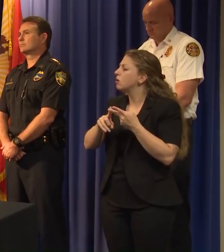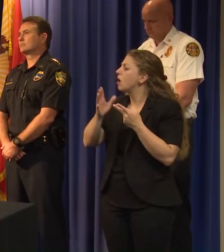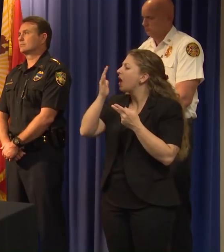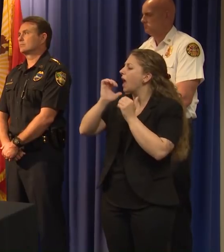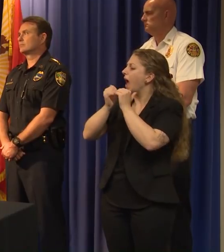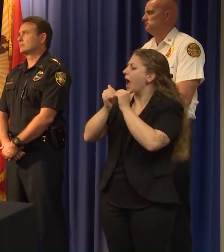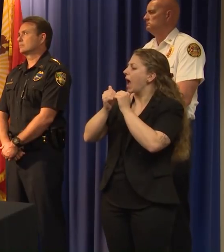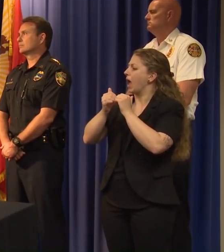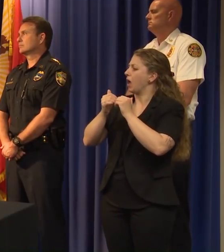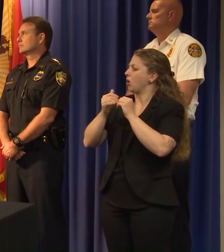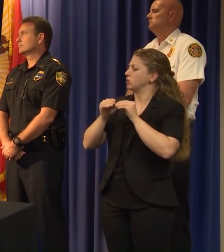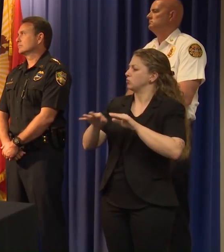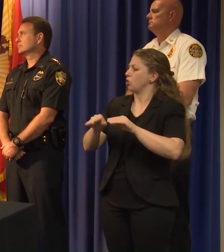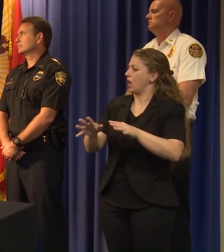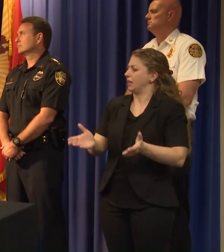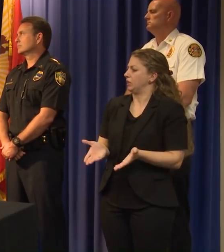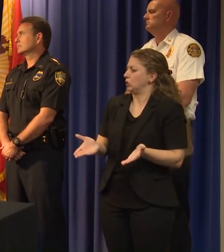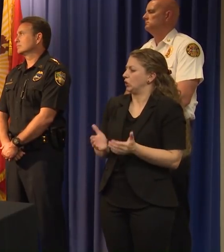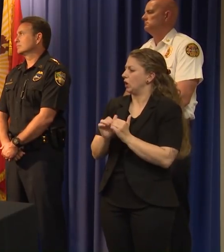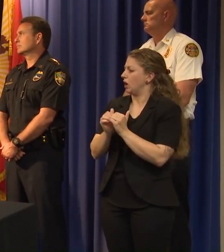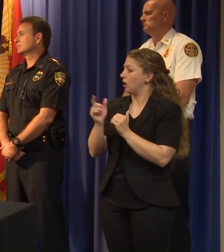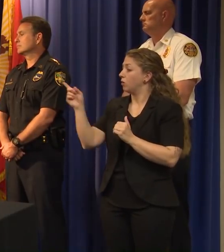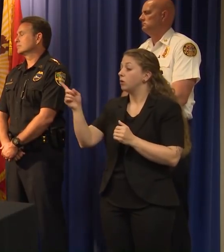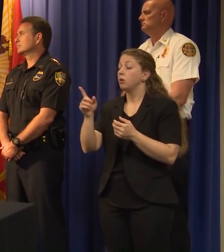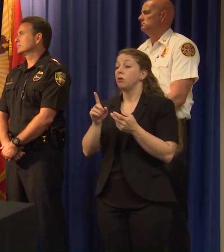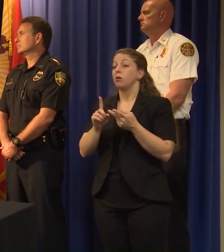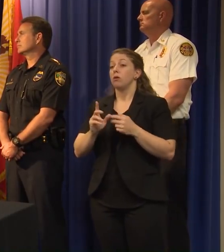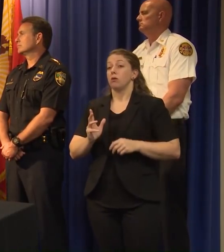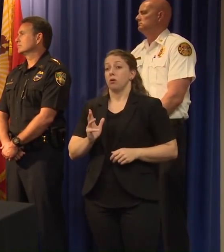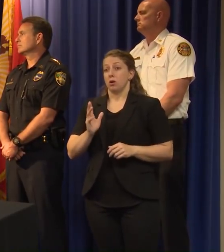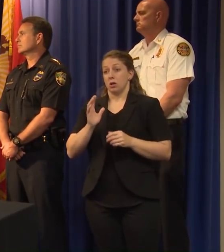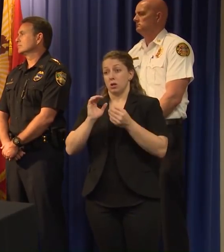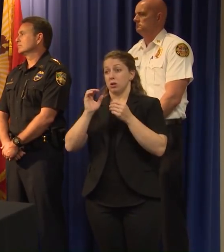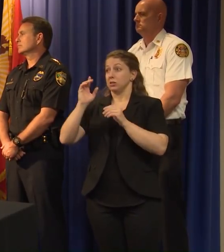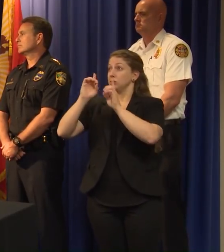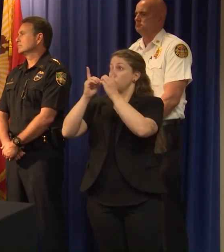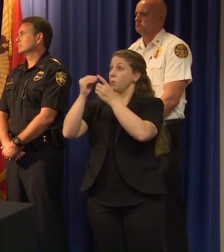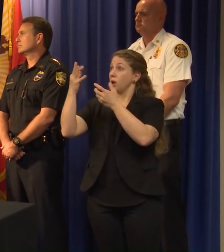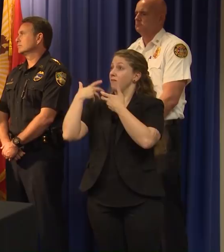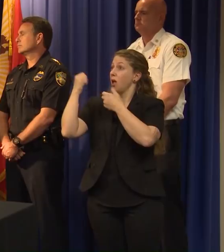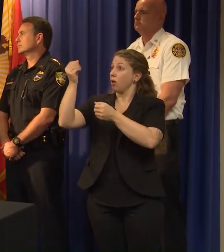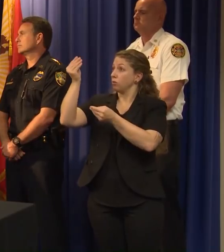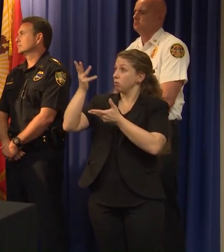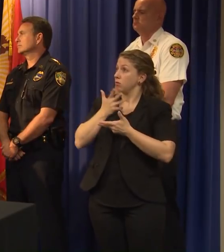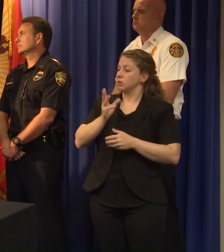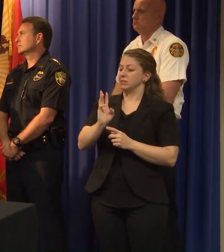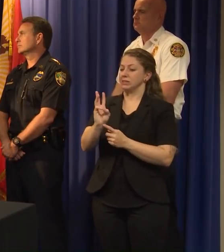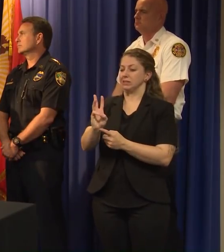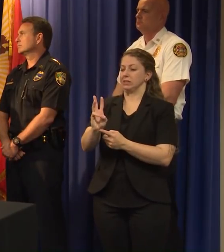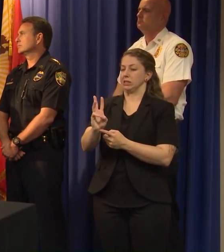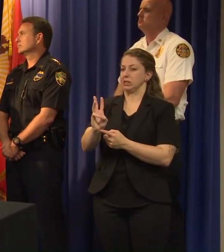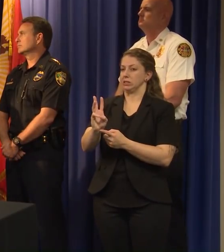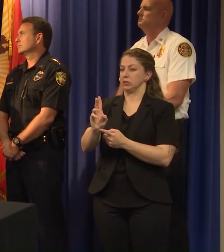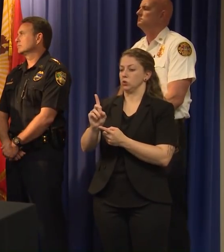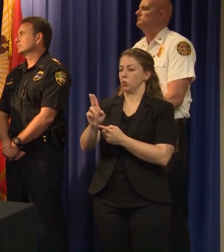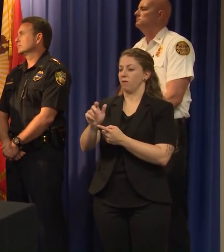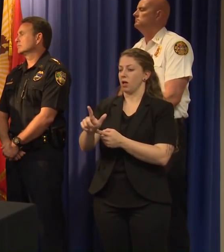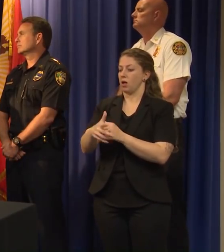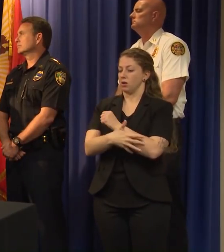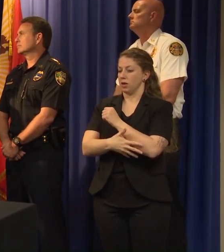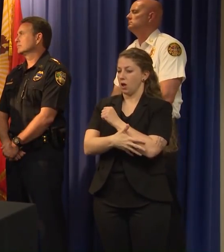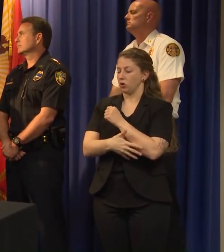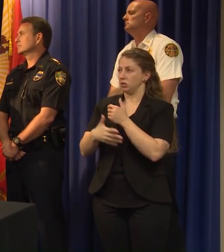ready? The official number from the Department of Health is six cases confirmed in Duval County as of this time.